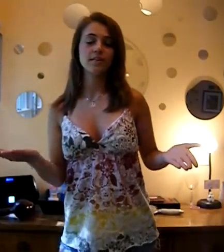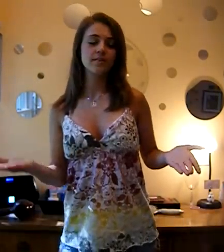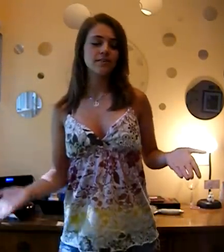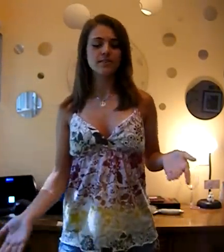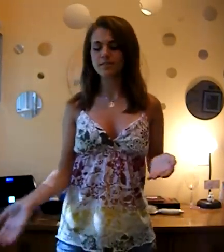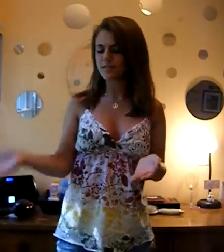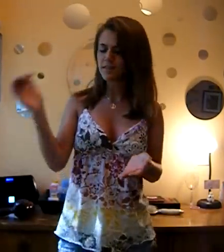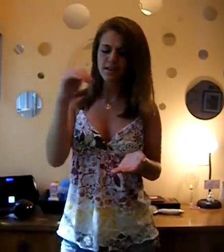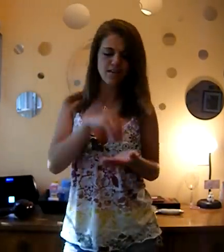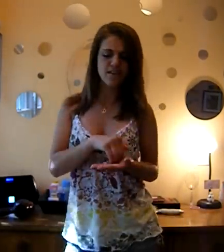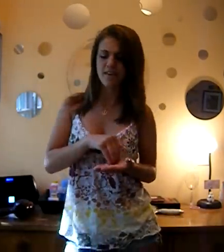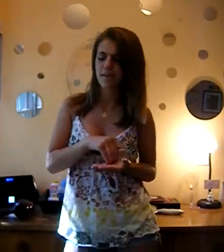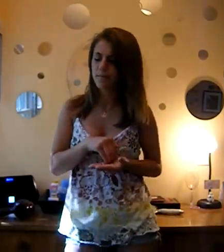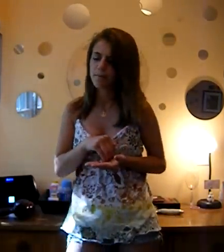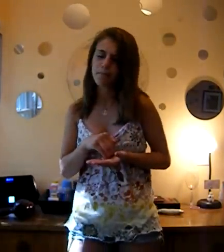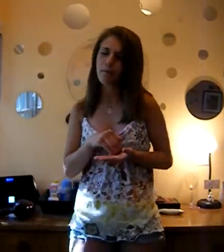anymore,